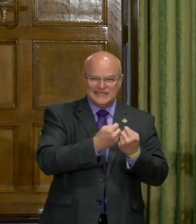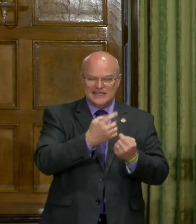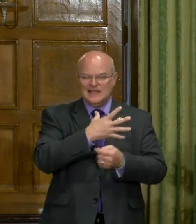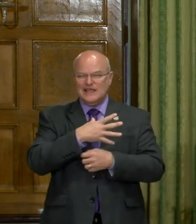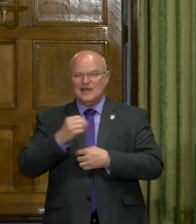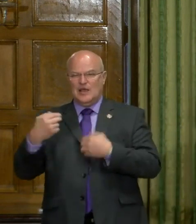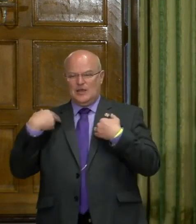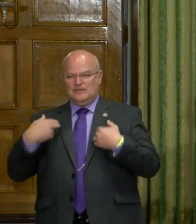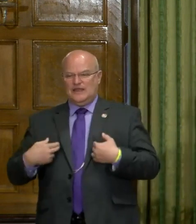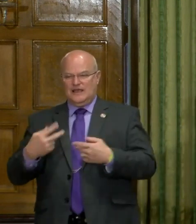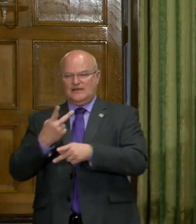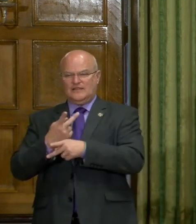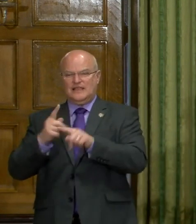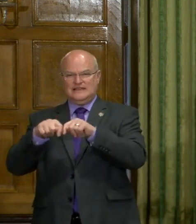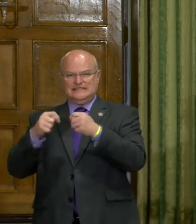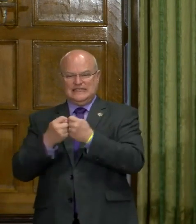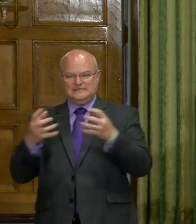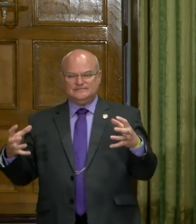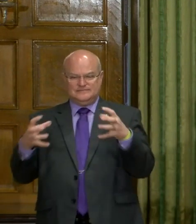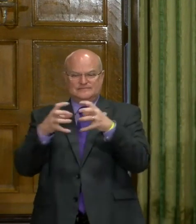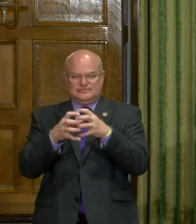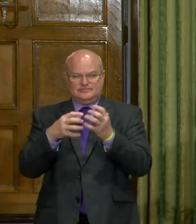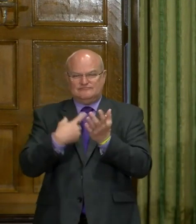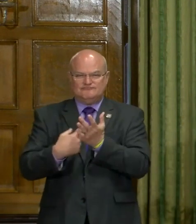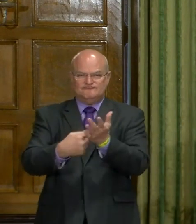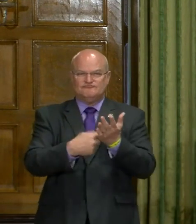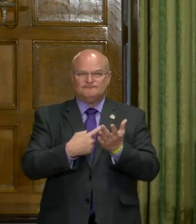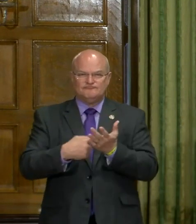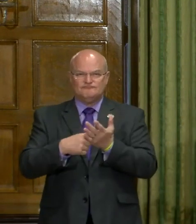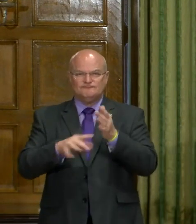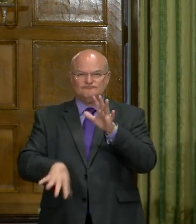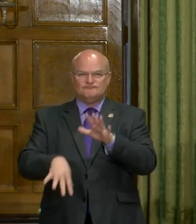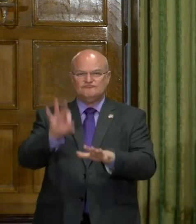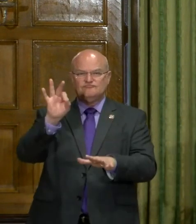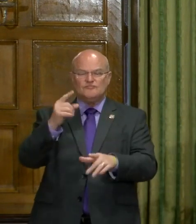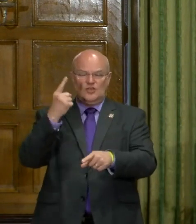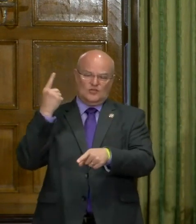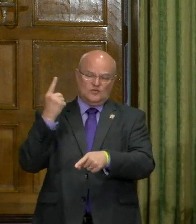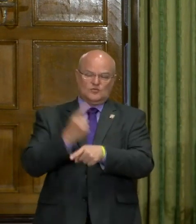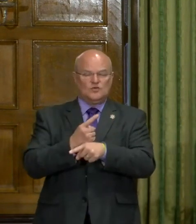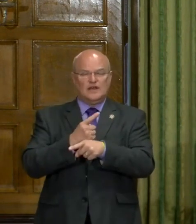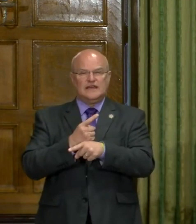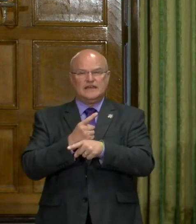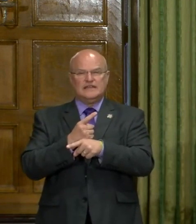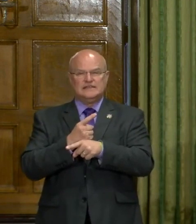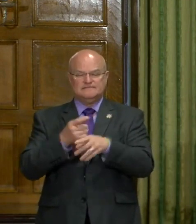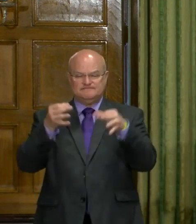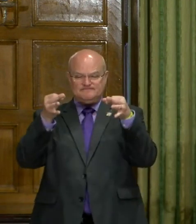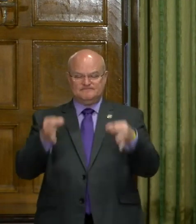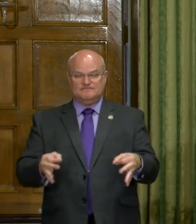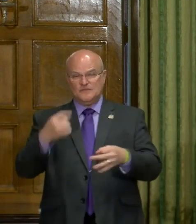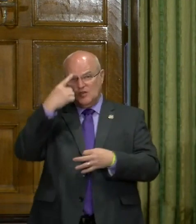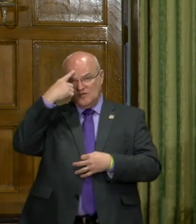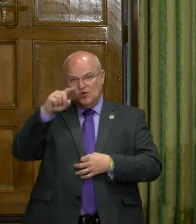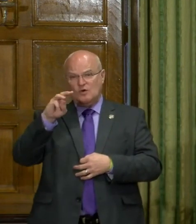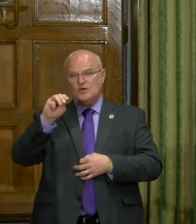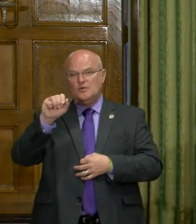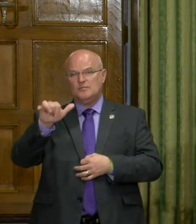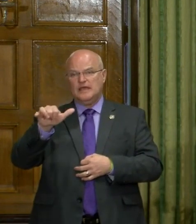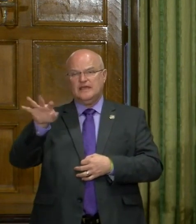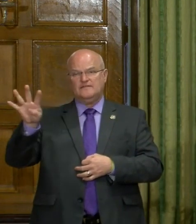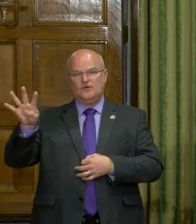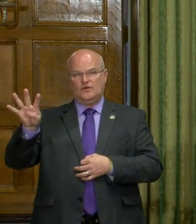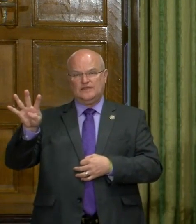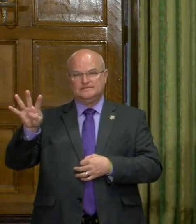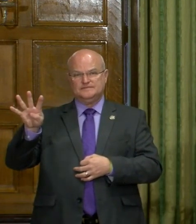team and the healthcare team, and, uh, try to come up with the, uh, right judgment for May 4th.